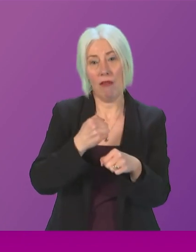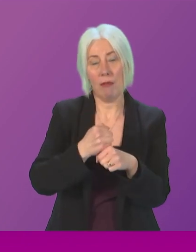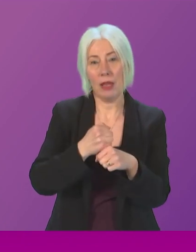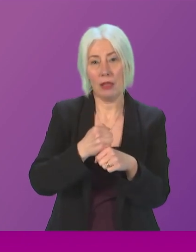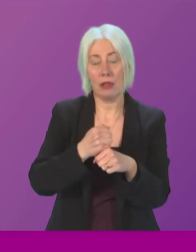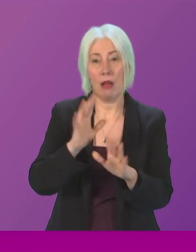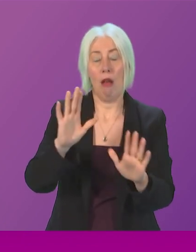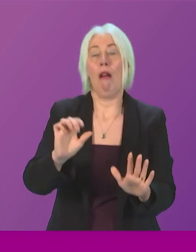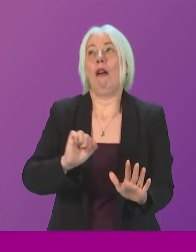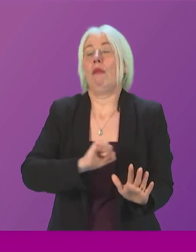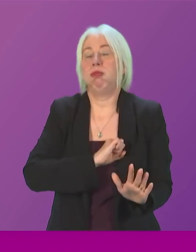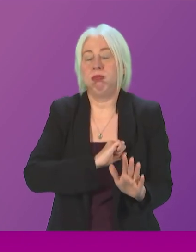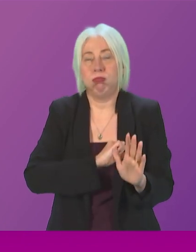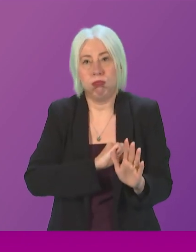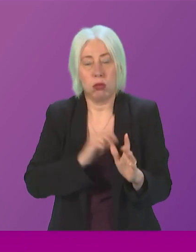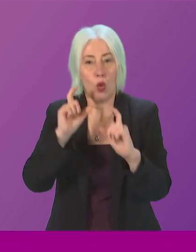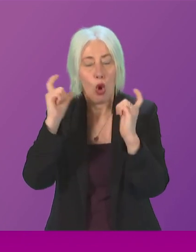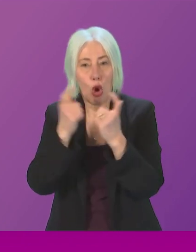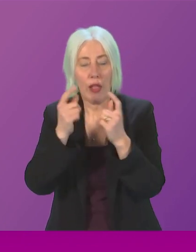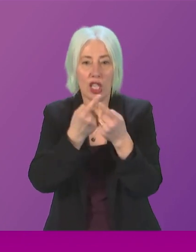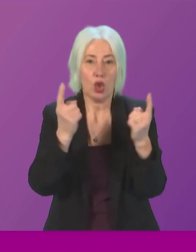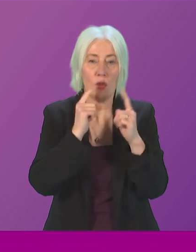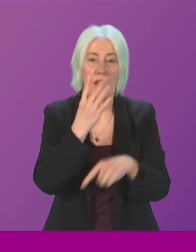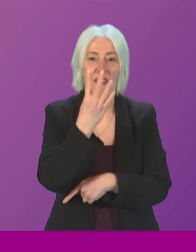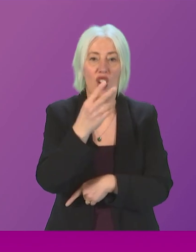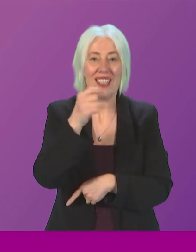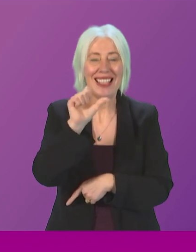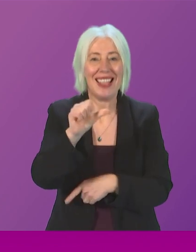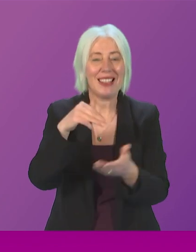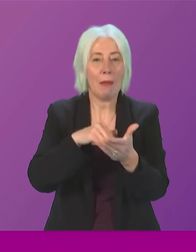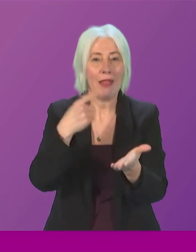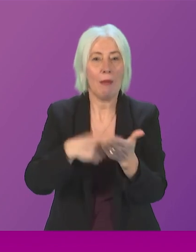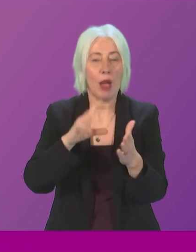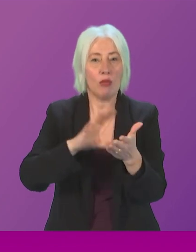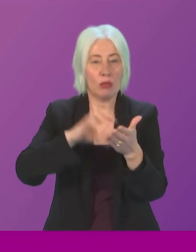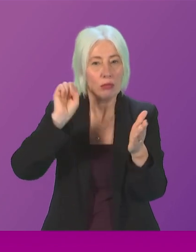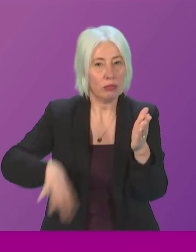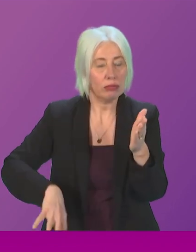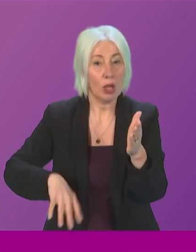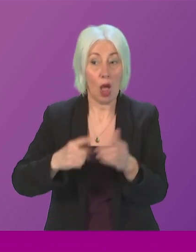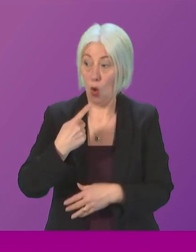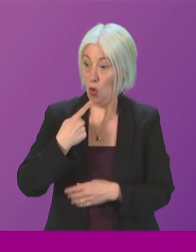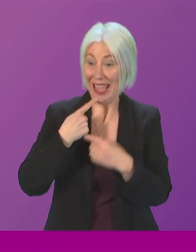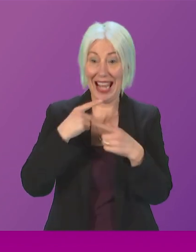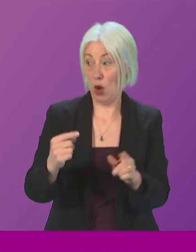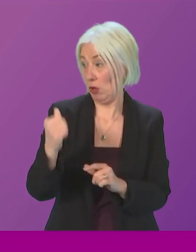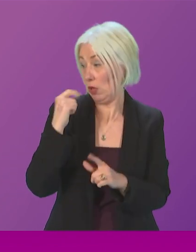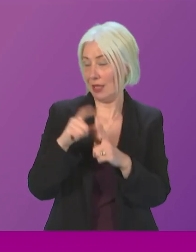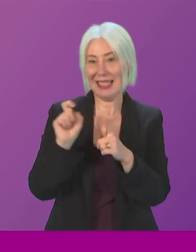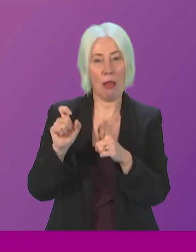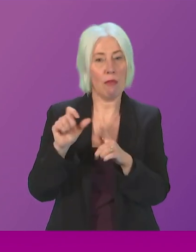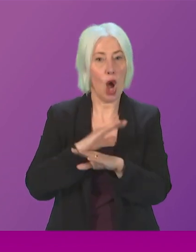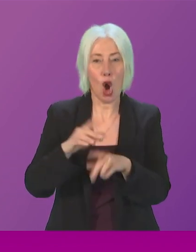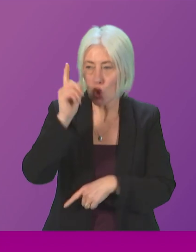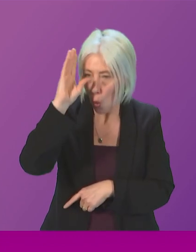dagger to the heart of colleges and universities by cutting £46 million of funding that was only announced in December with no warning